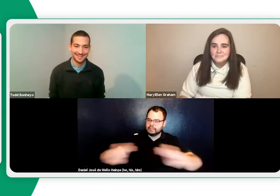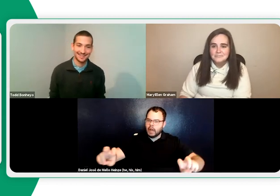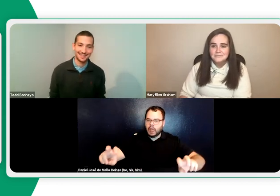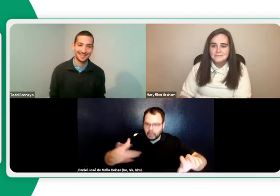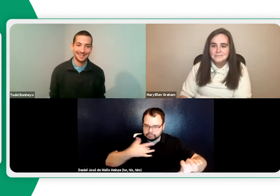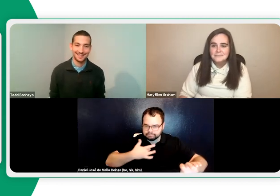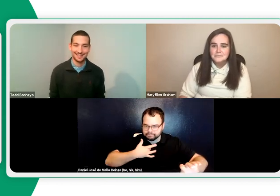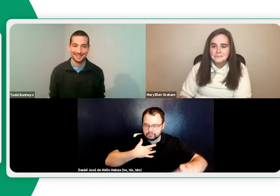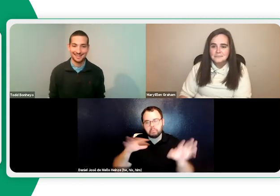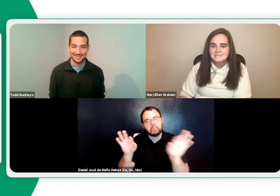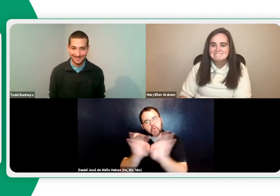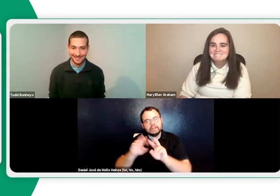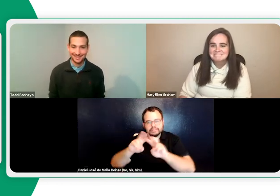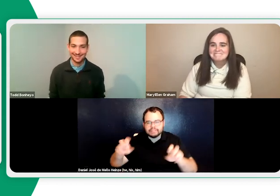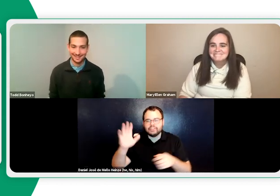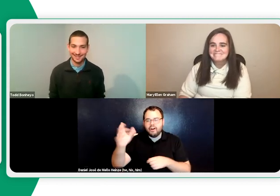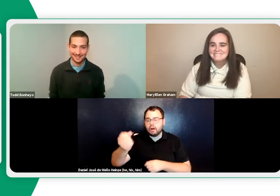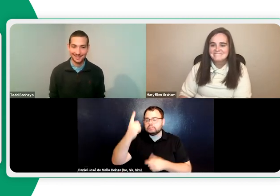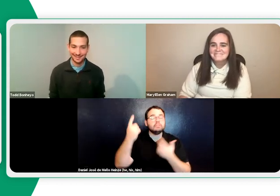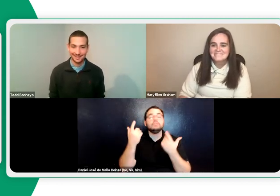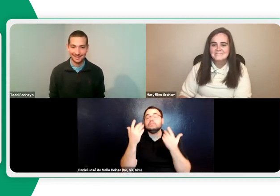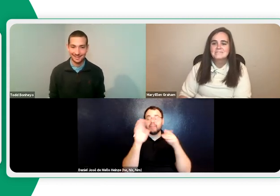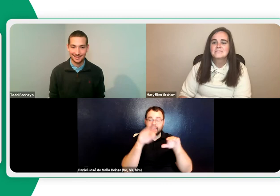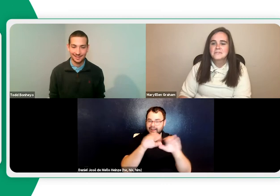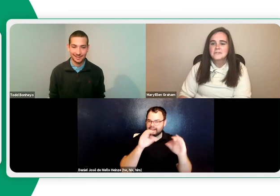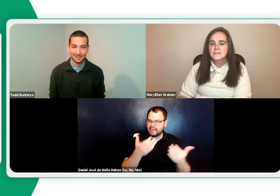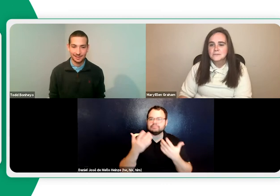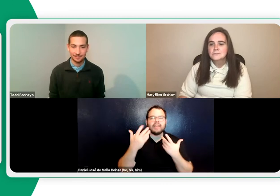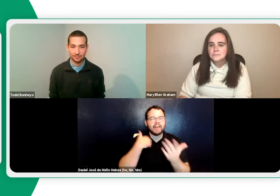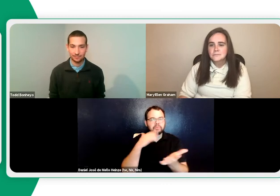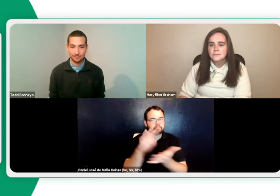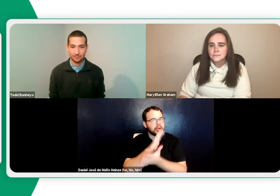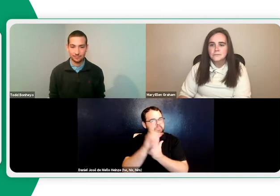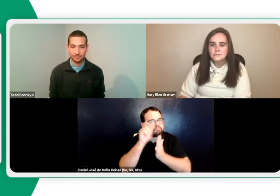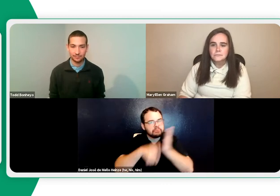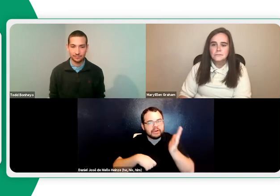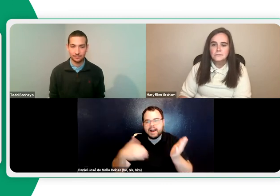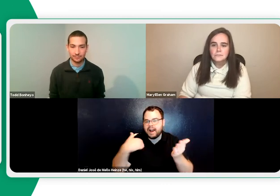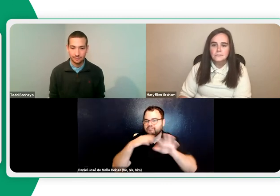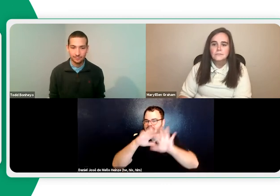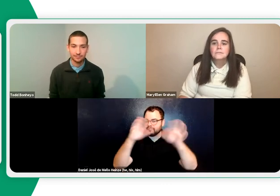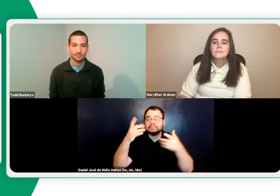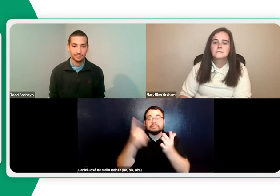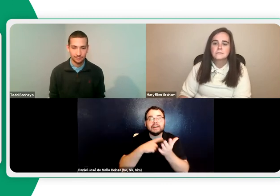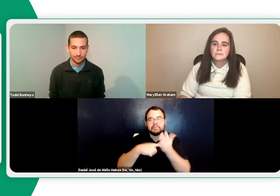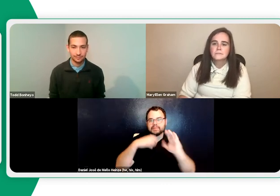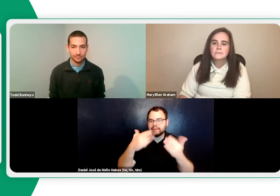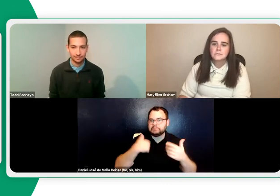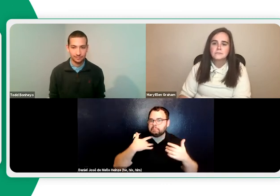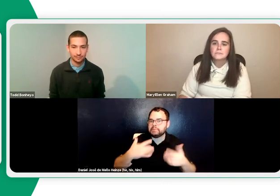And they can nod their heads, and then we do an assessment, and we realize, no, they don't actually understand. Having in-class assessments